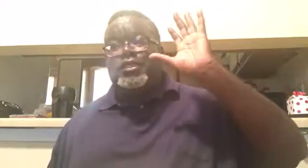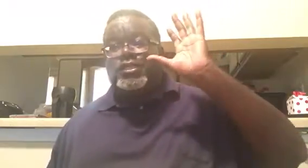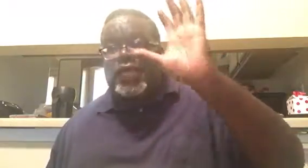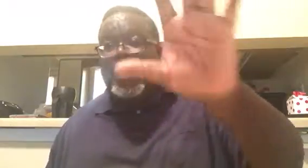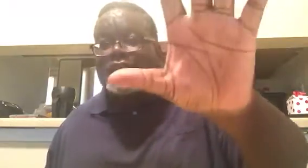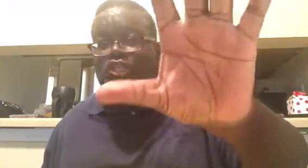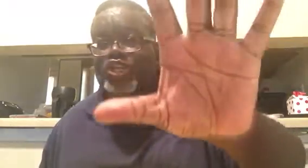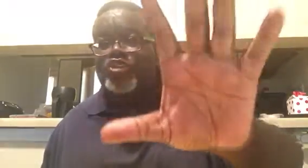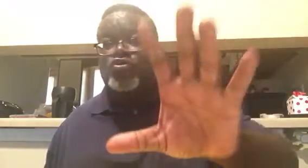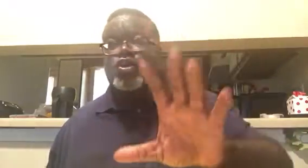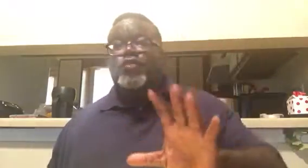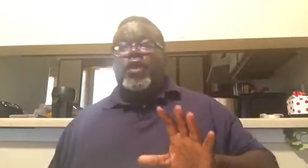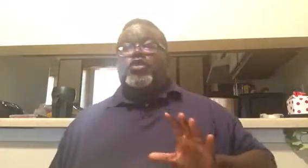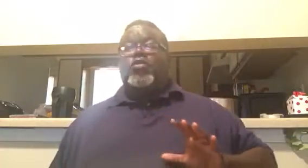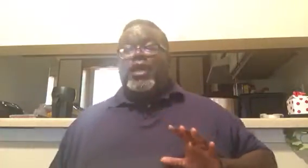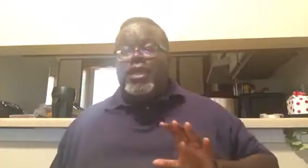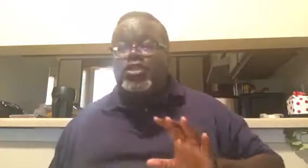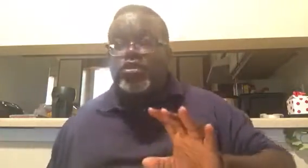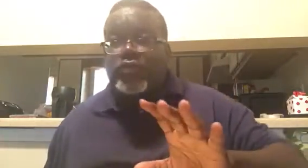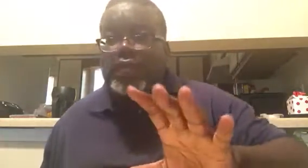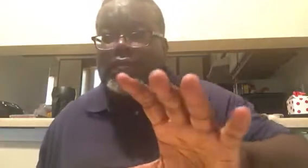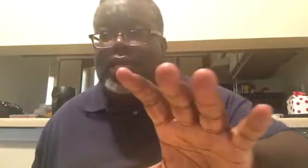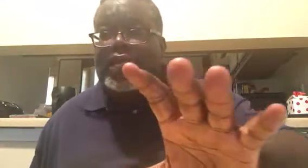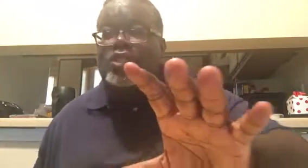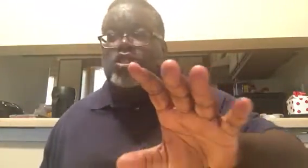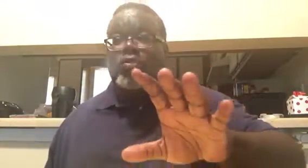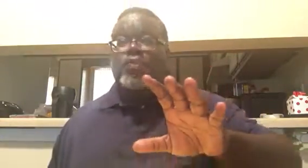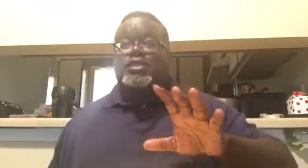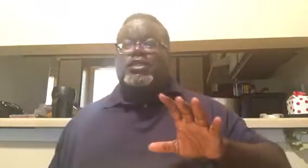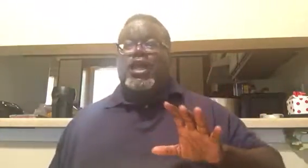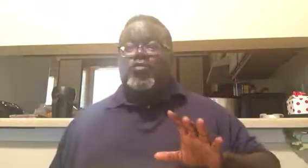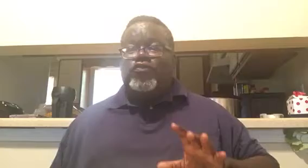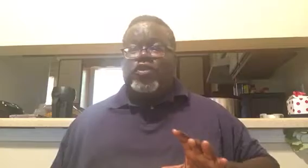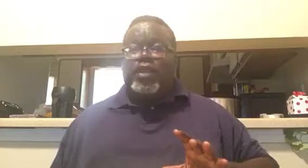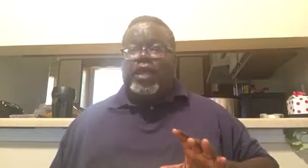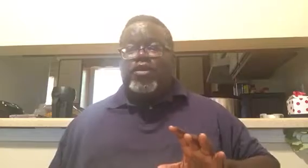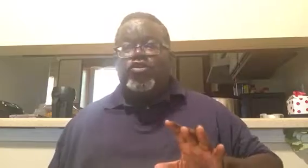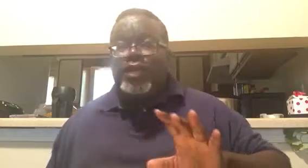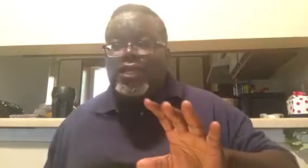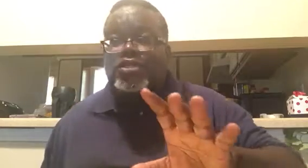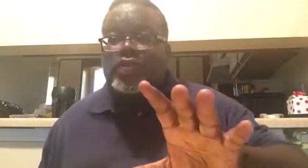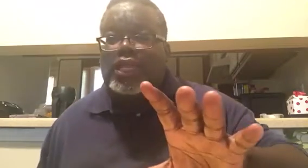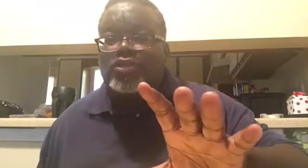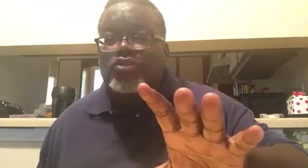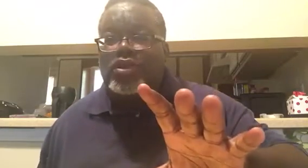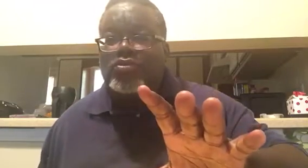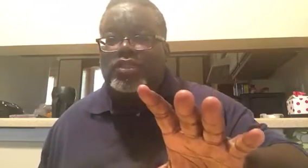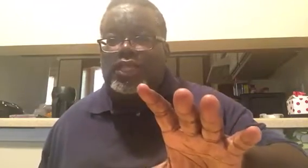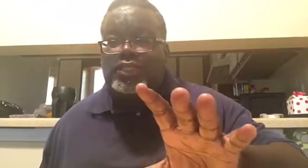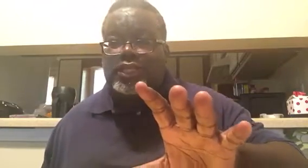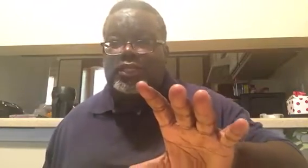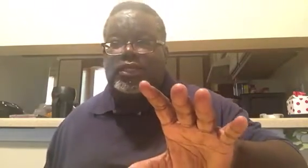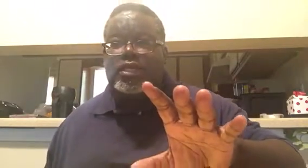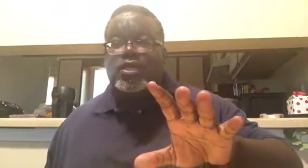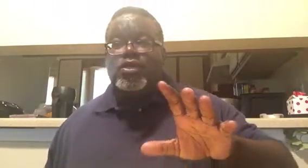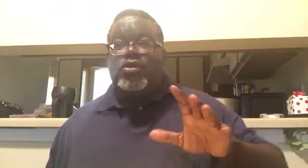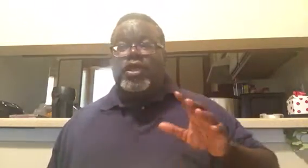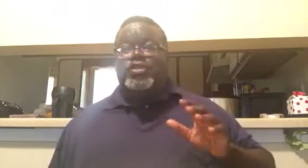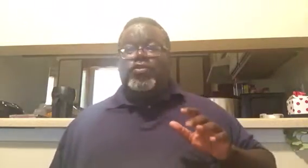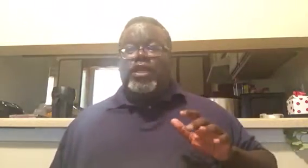a sign to you that you are entering into the best time of your life. You're entering into a new season. You're entering